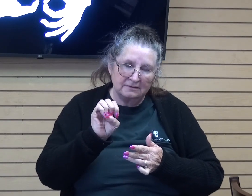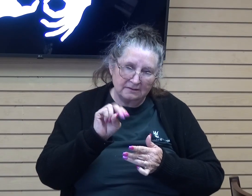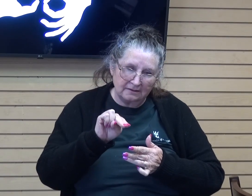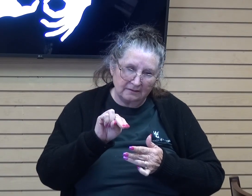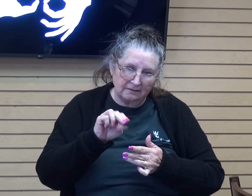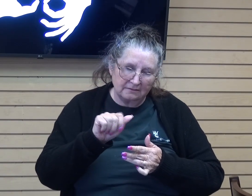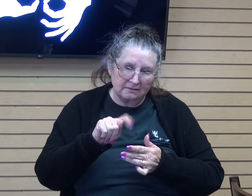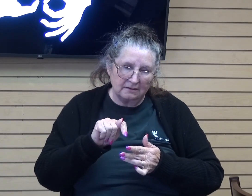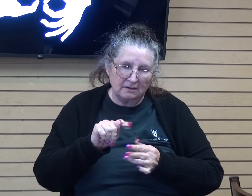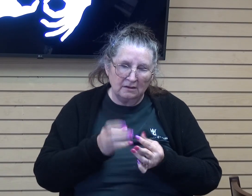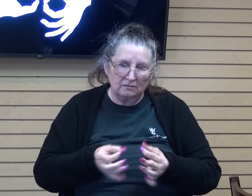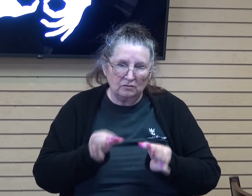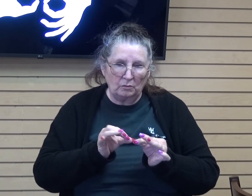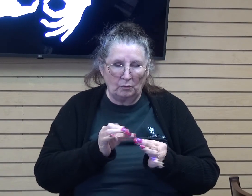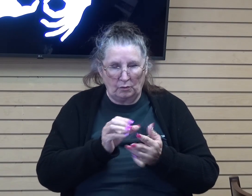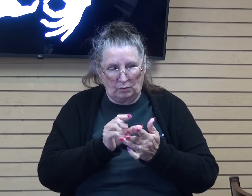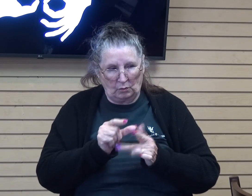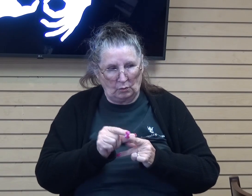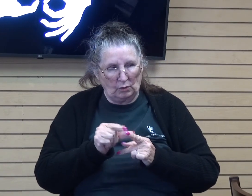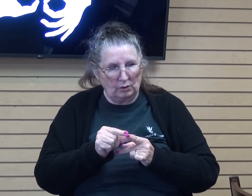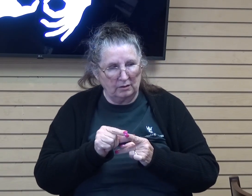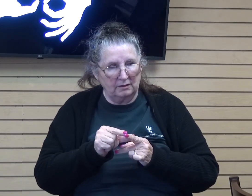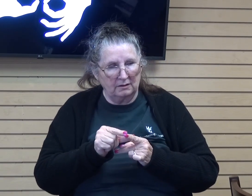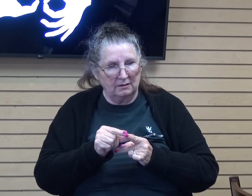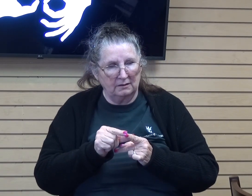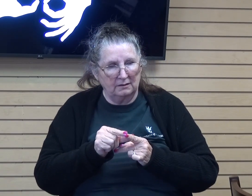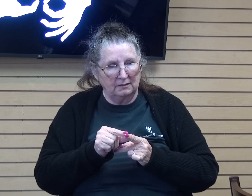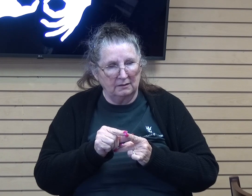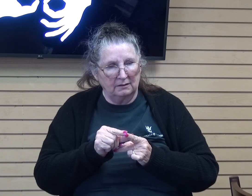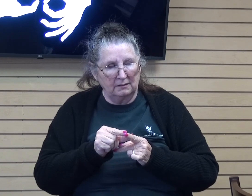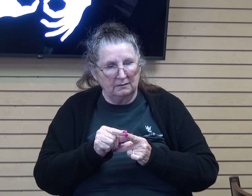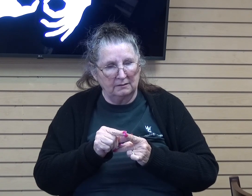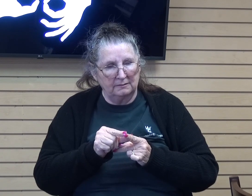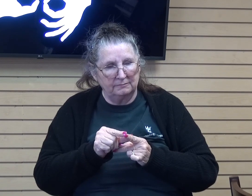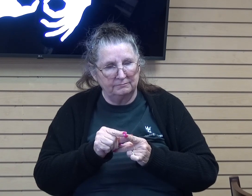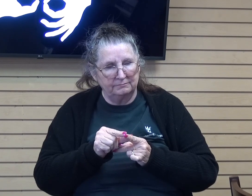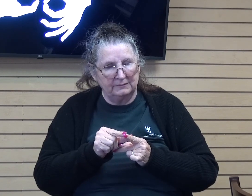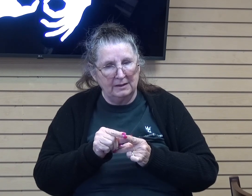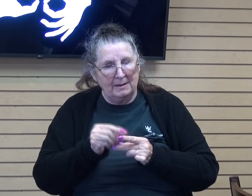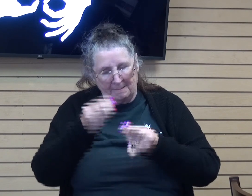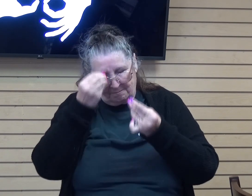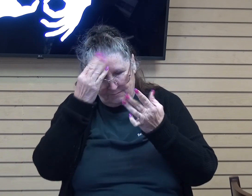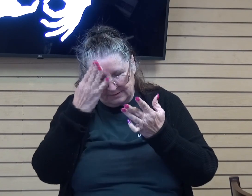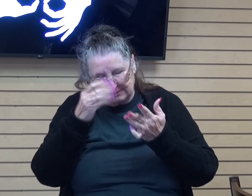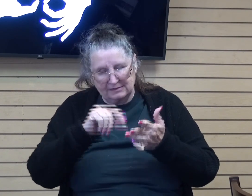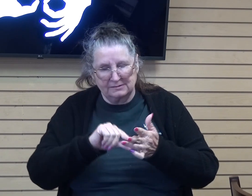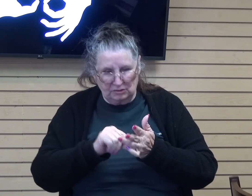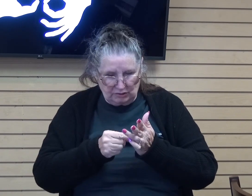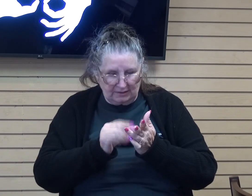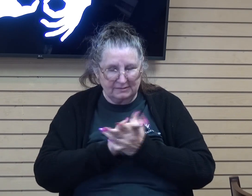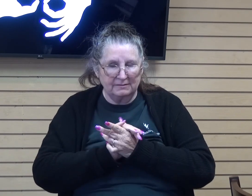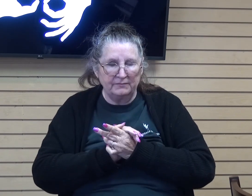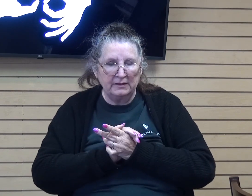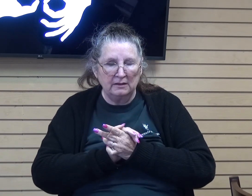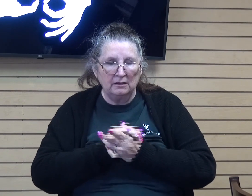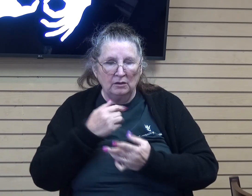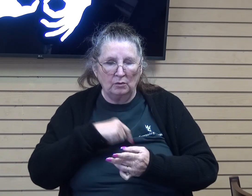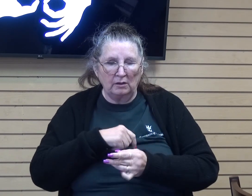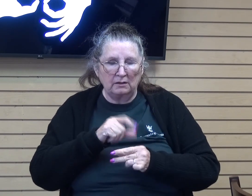key word or message in Genesis. And we can be sure that the covenant